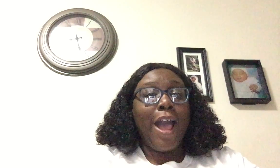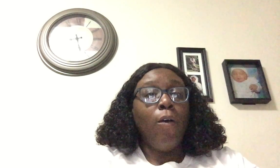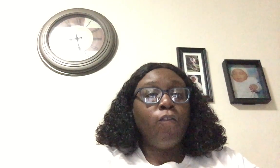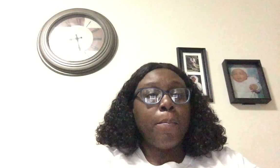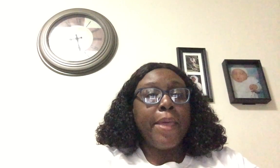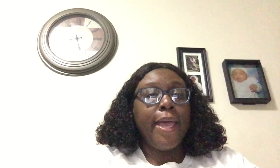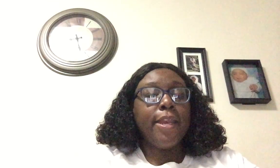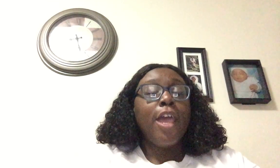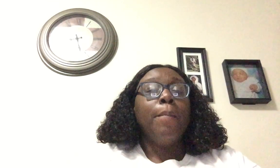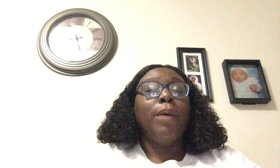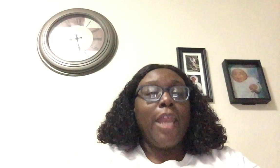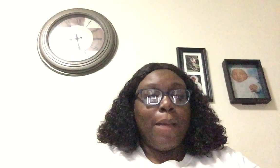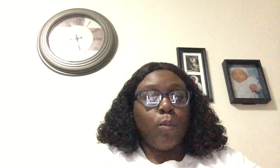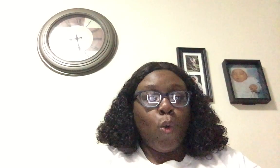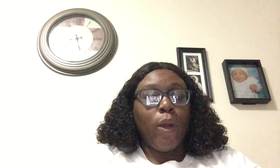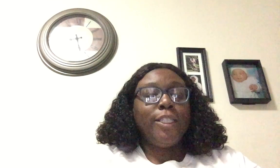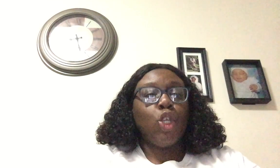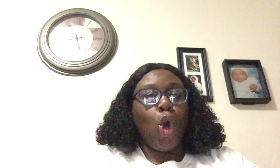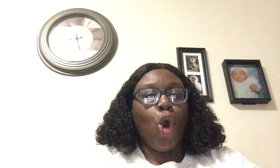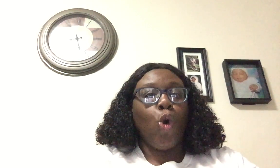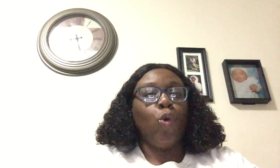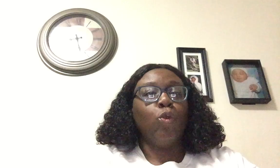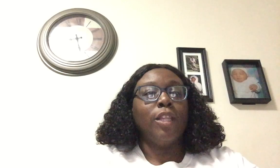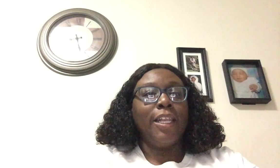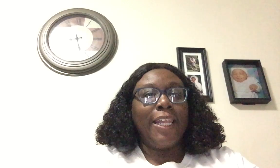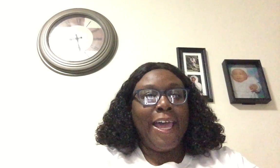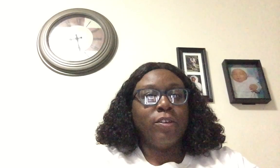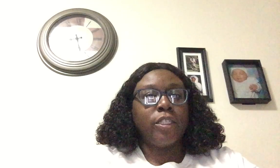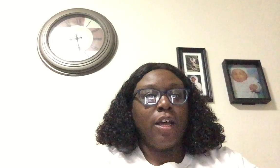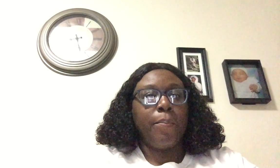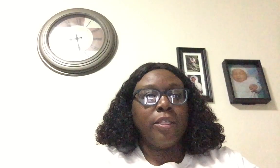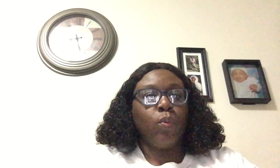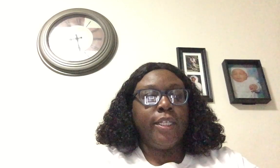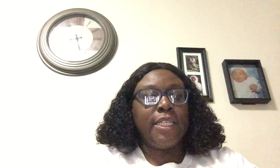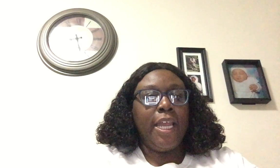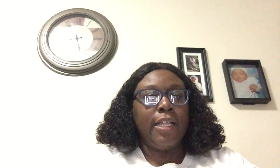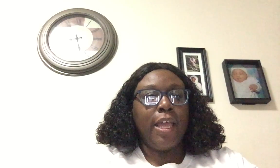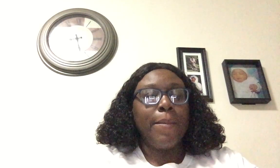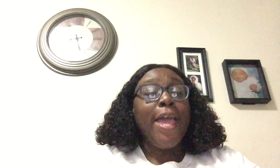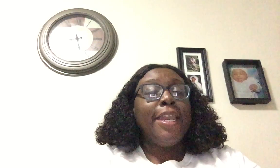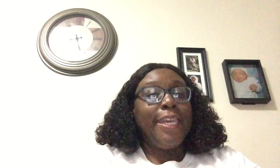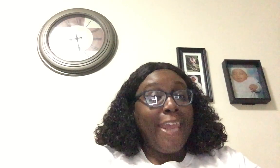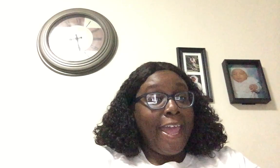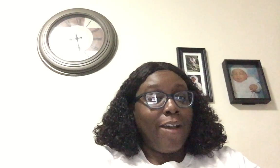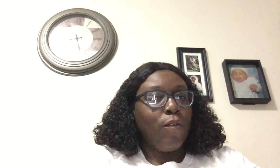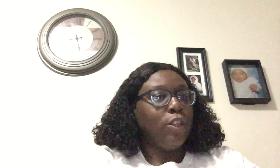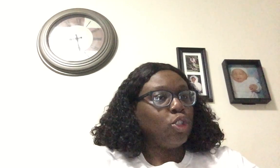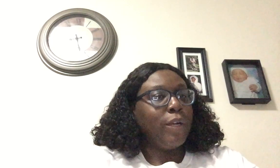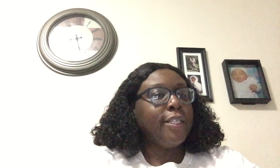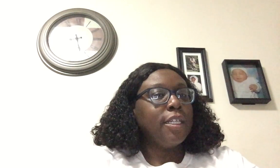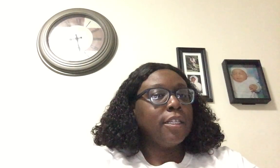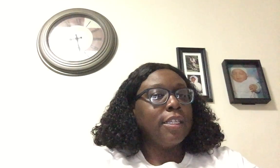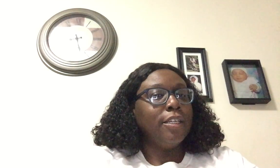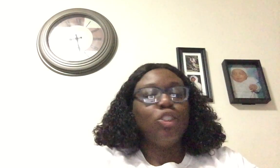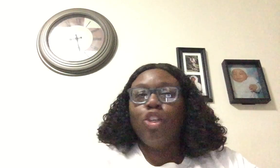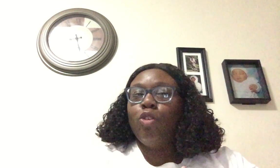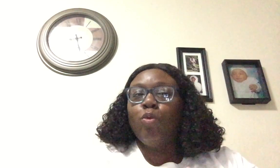alphabet, but I'm going to hold the letters up as we sing them. Now, the trick to this is you